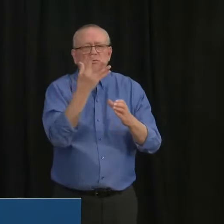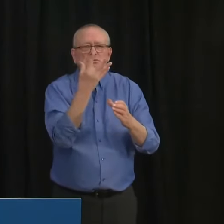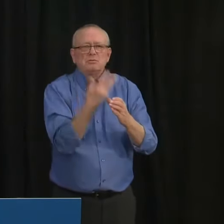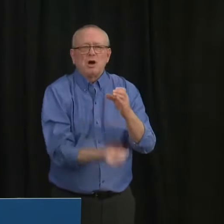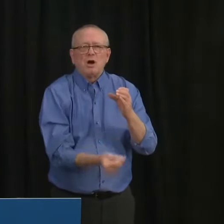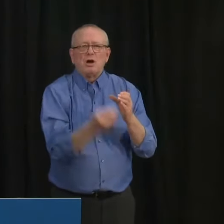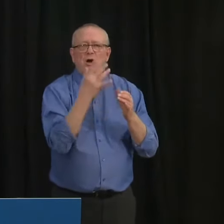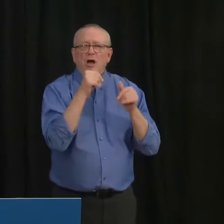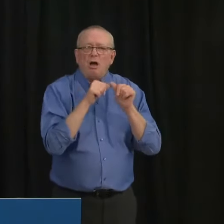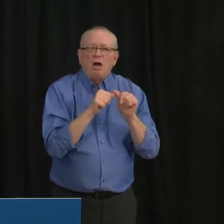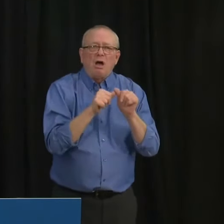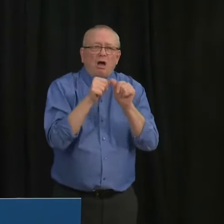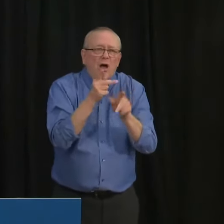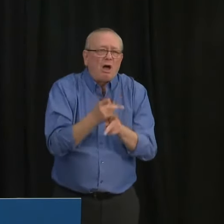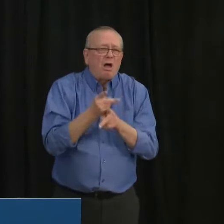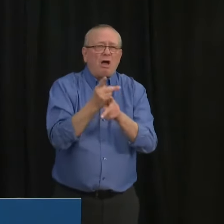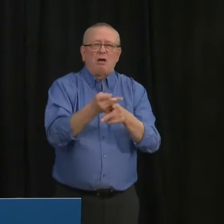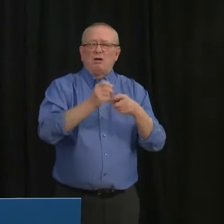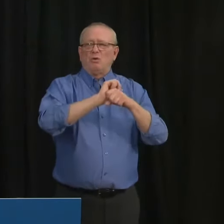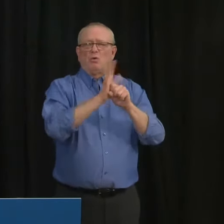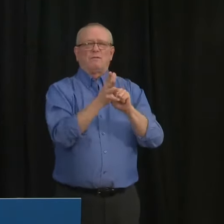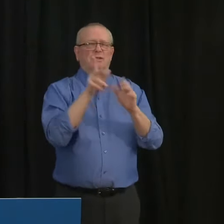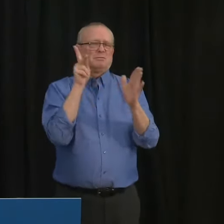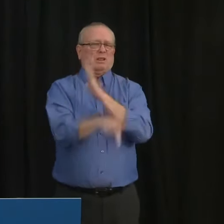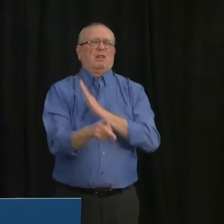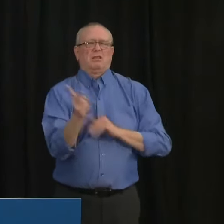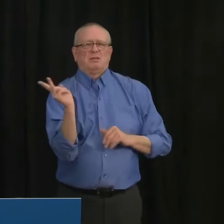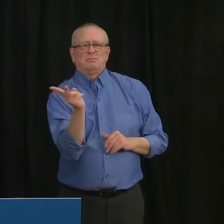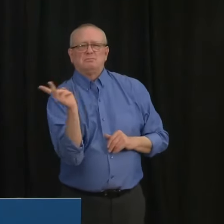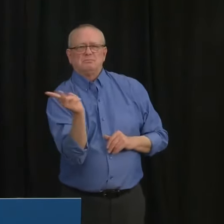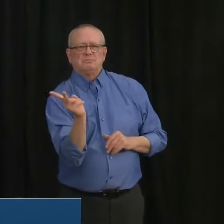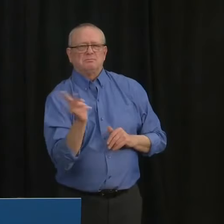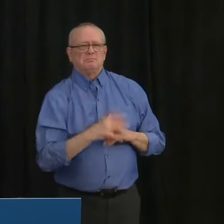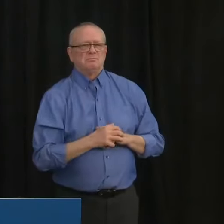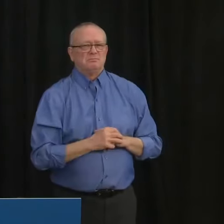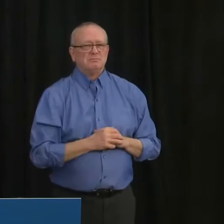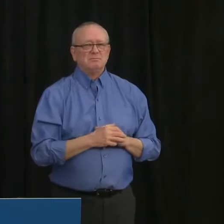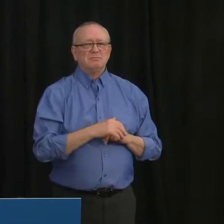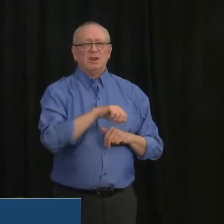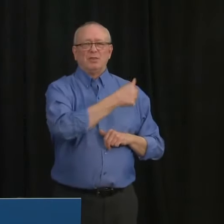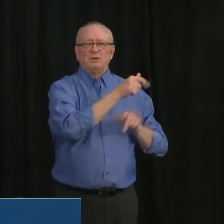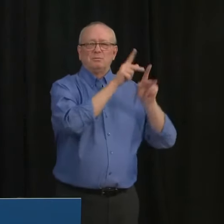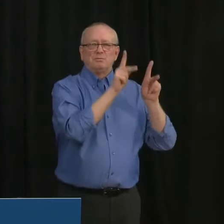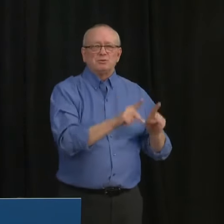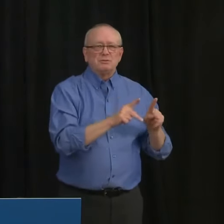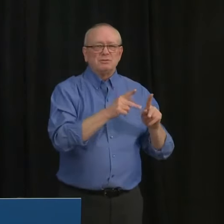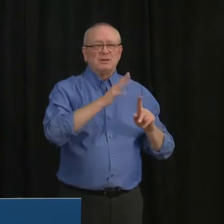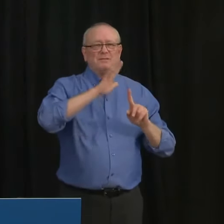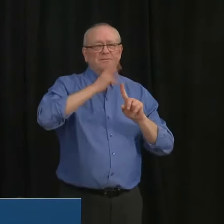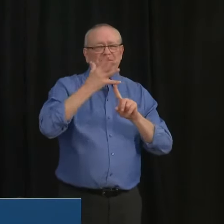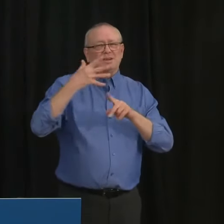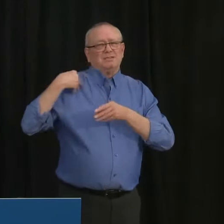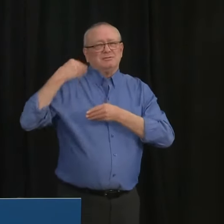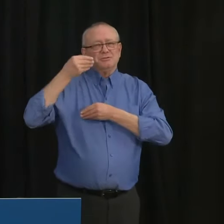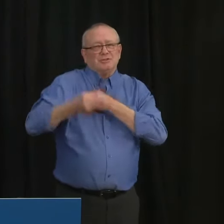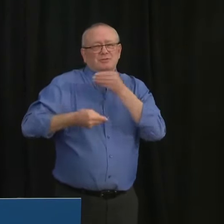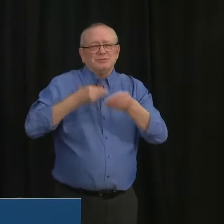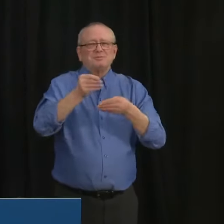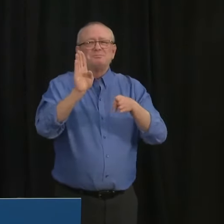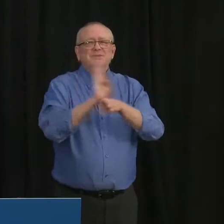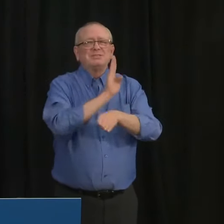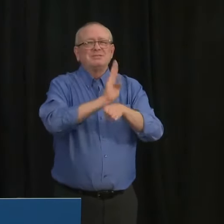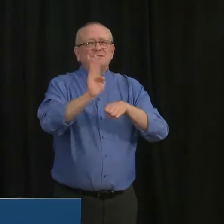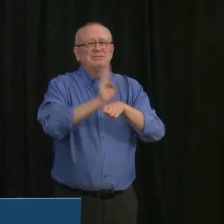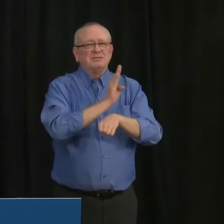email was from the owner of a fifth generation small business who I know in a rural town who is sick with anxiety